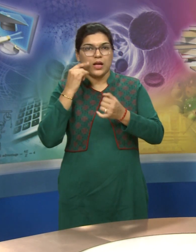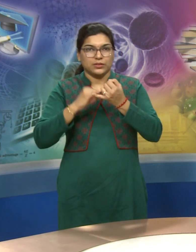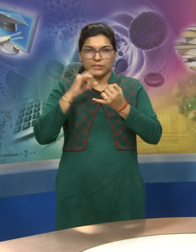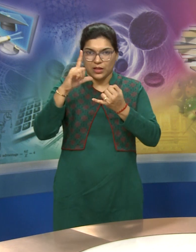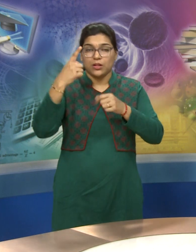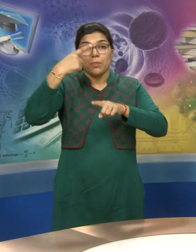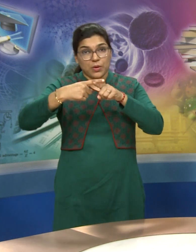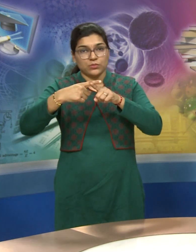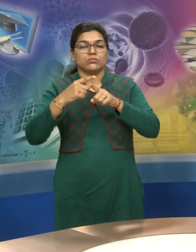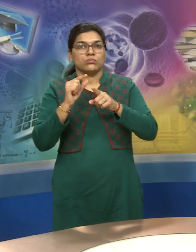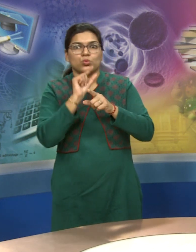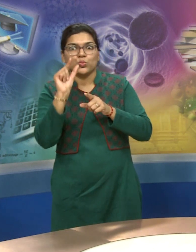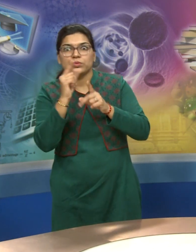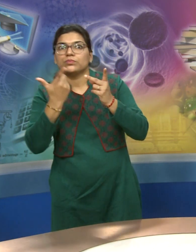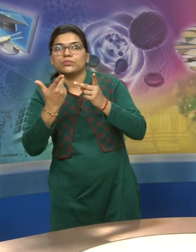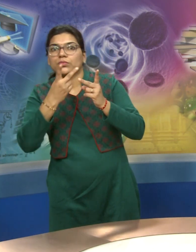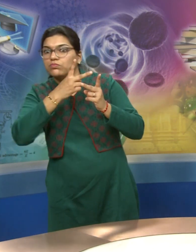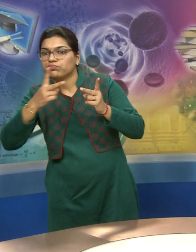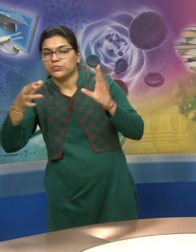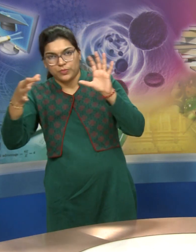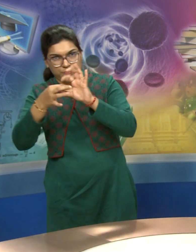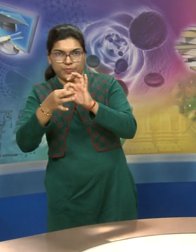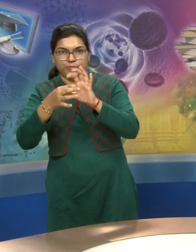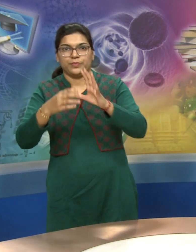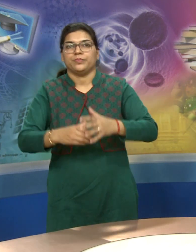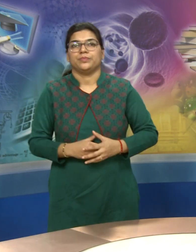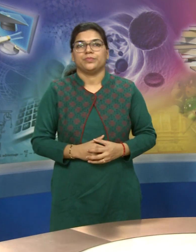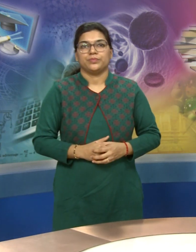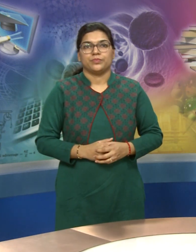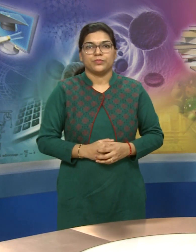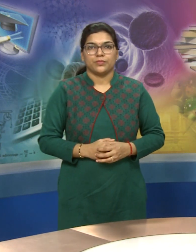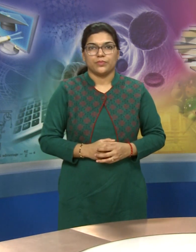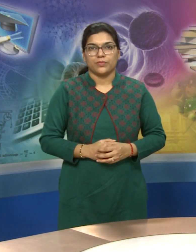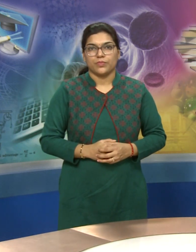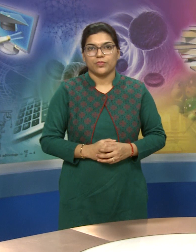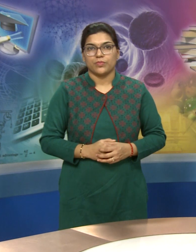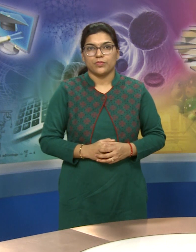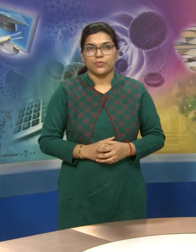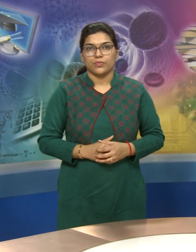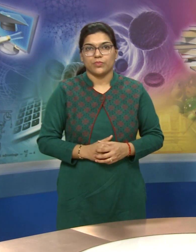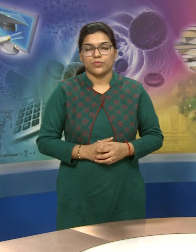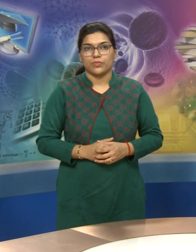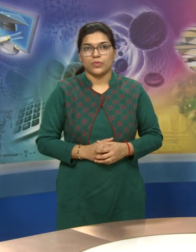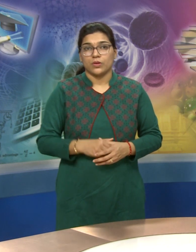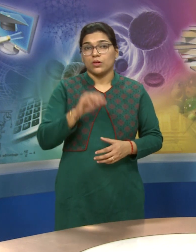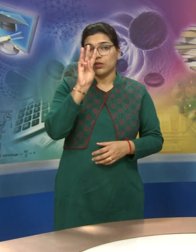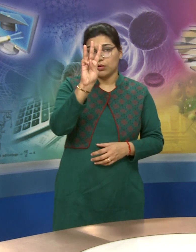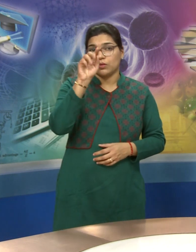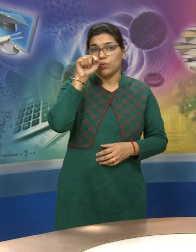grammar and usage 3.1